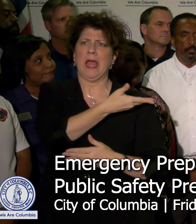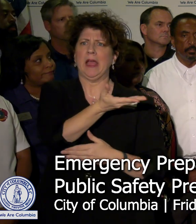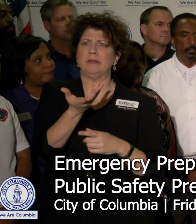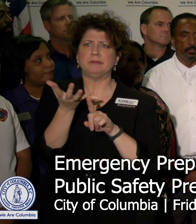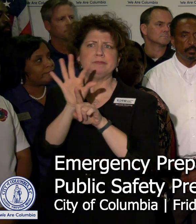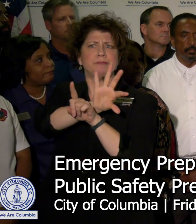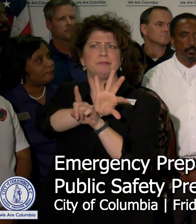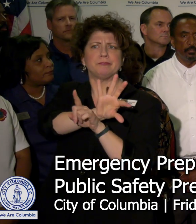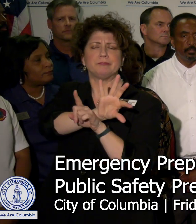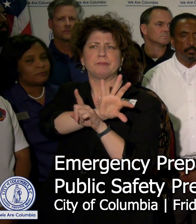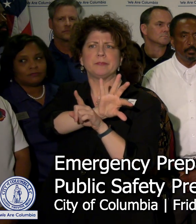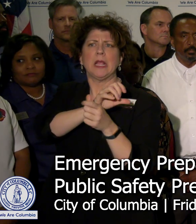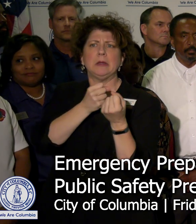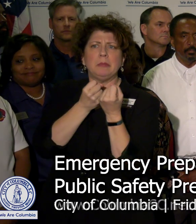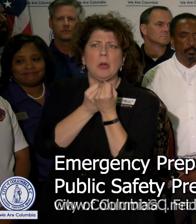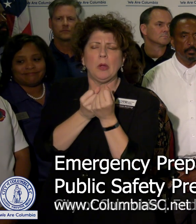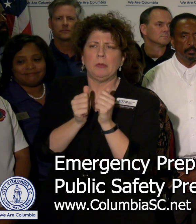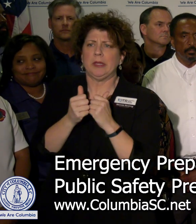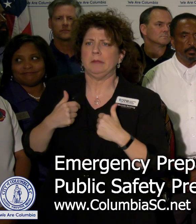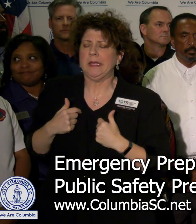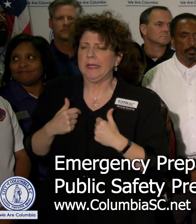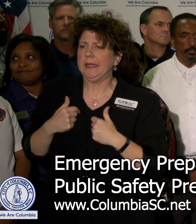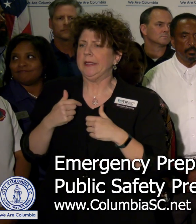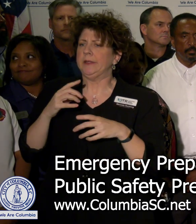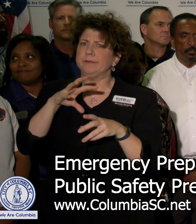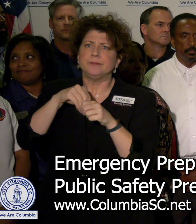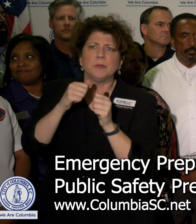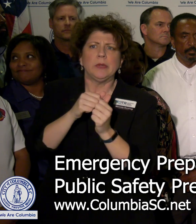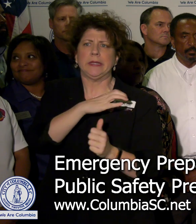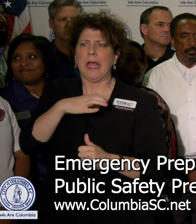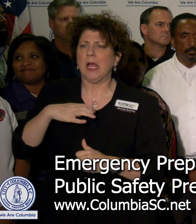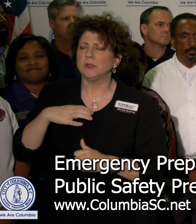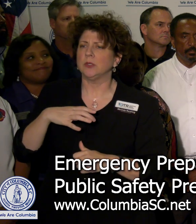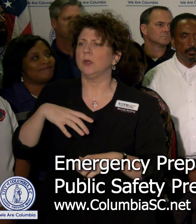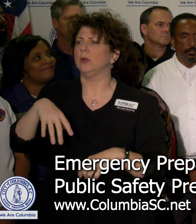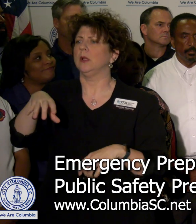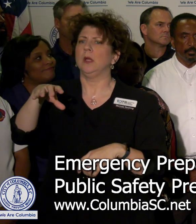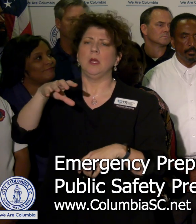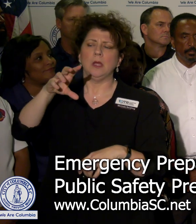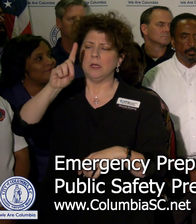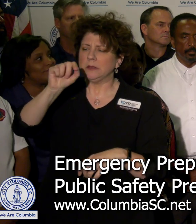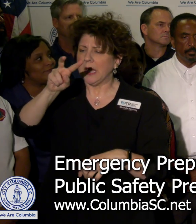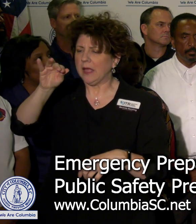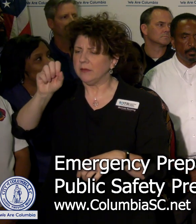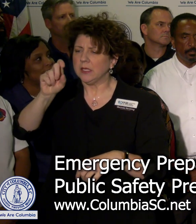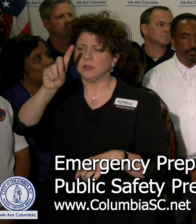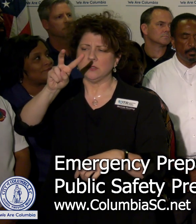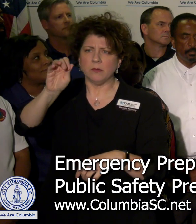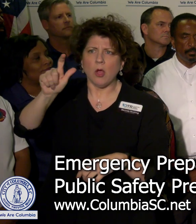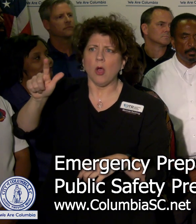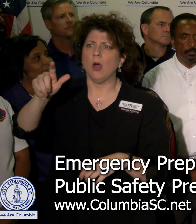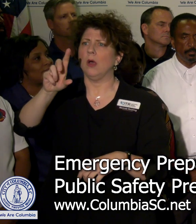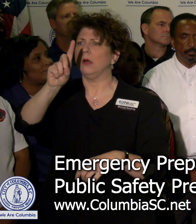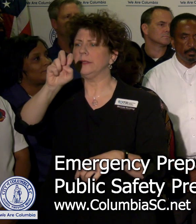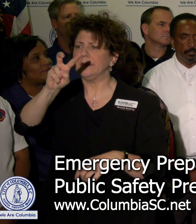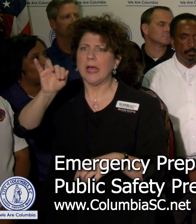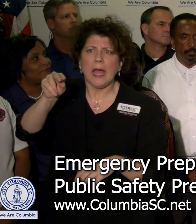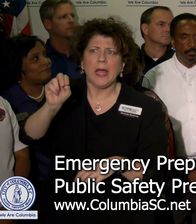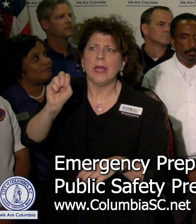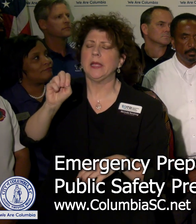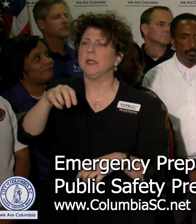City Council, Mr. McDowell, Mr. Duvall, Mr. Davis, Mayor Pro Tem Devine,